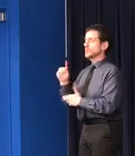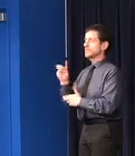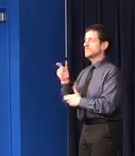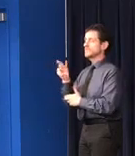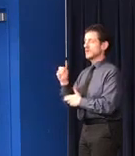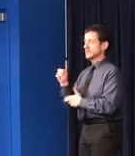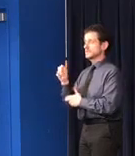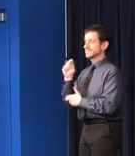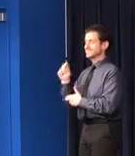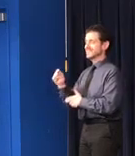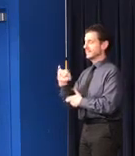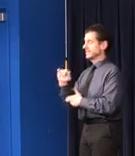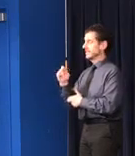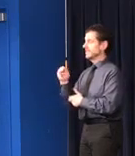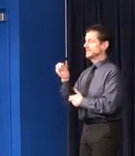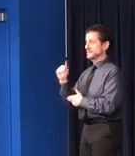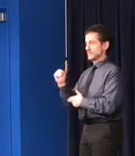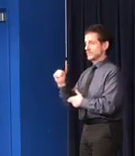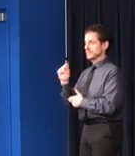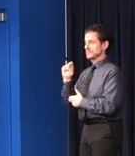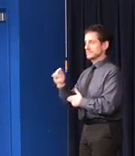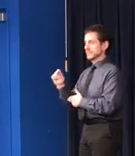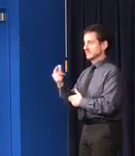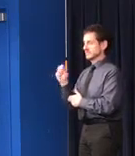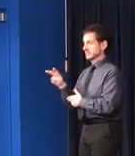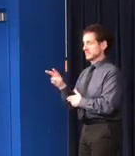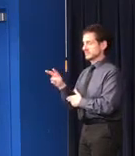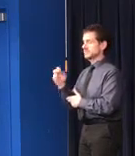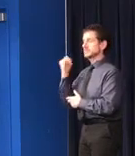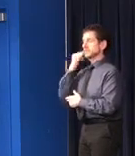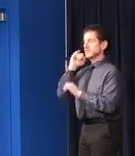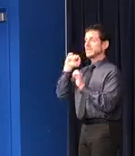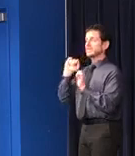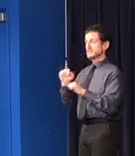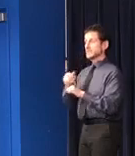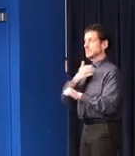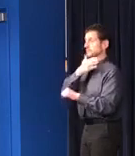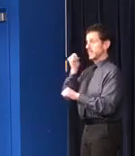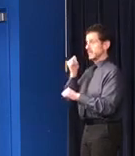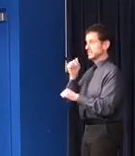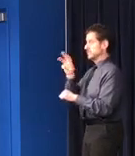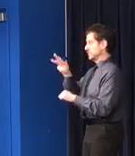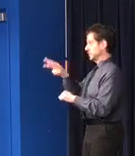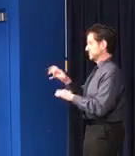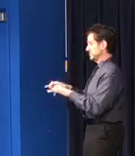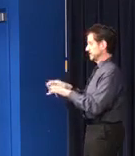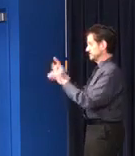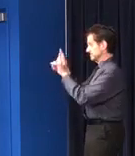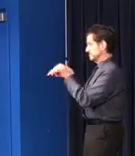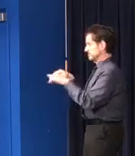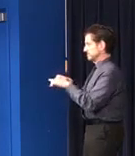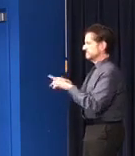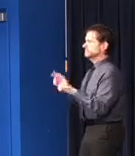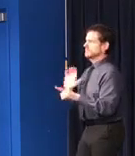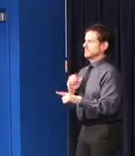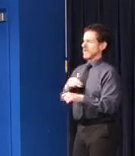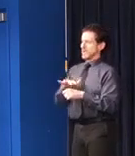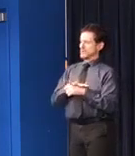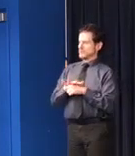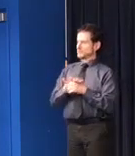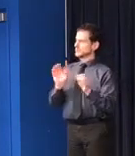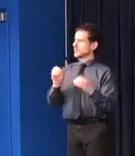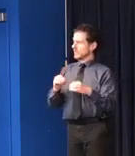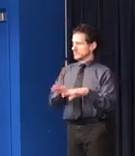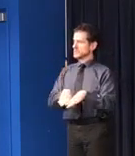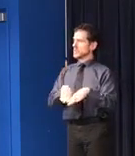And please, whenever possible, do use our websites if you can. Although our regional offices remain an